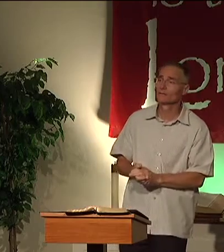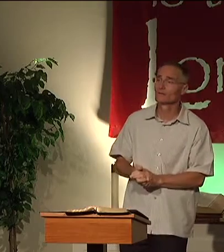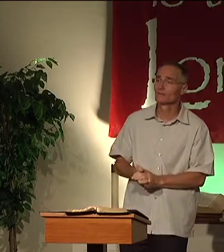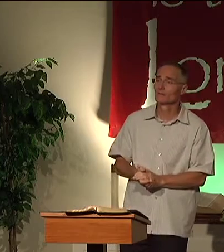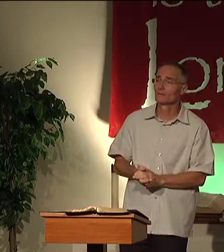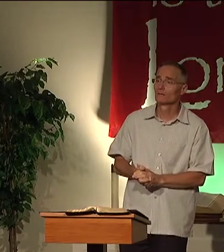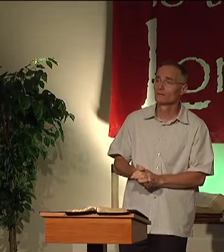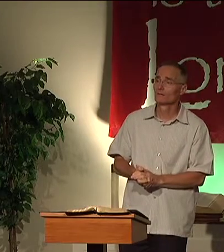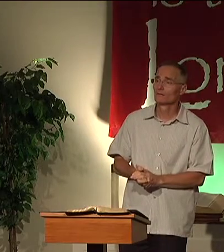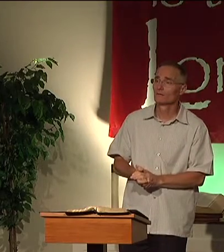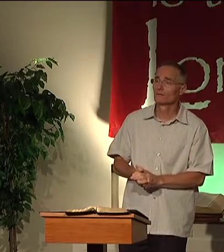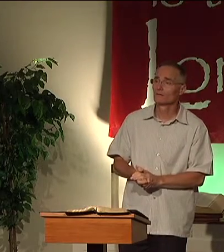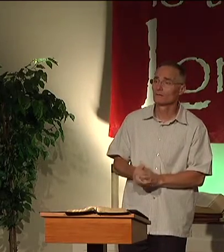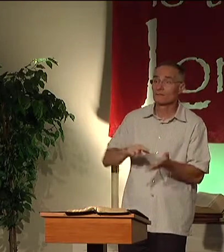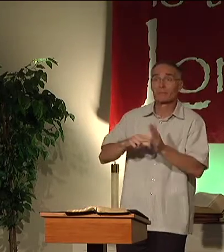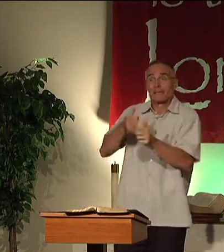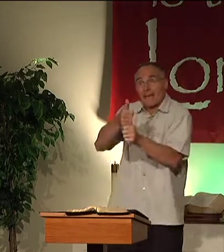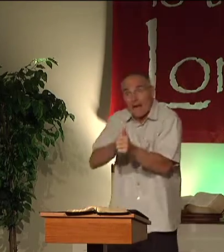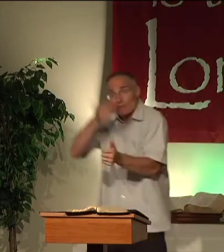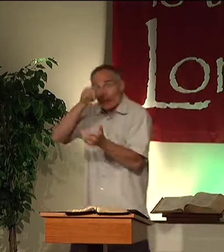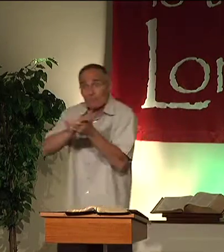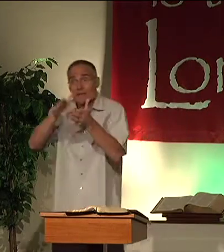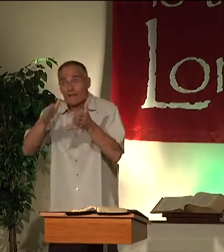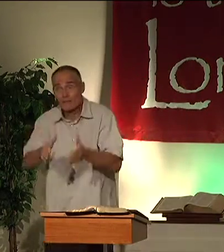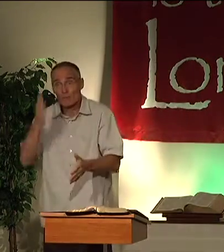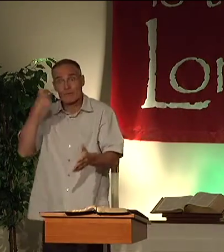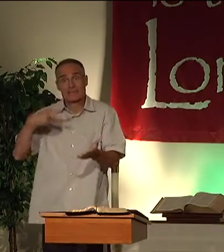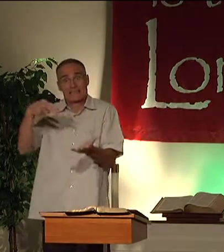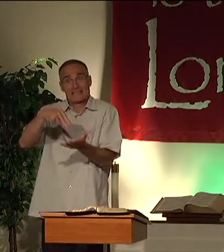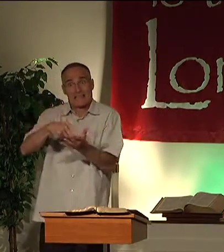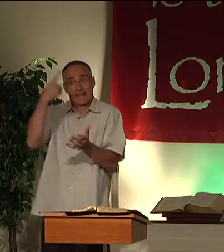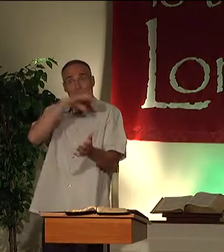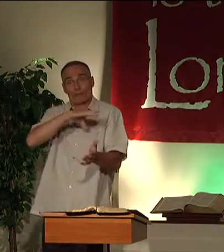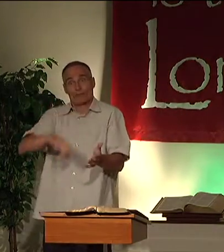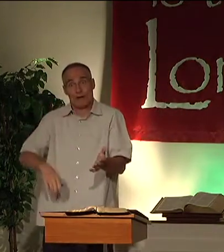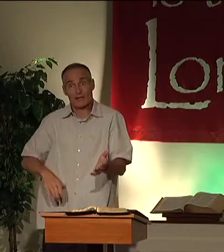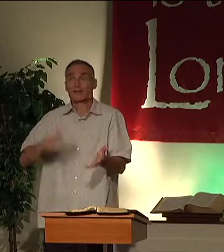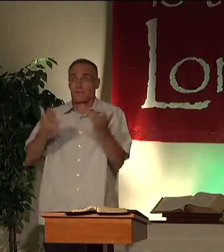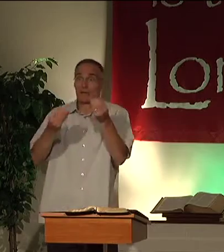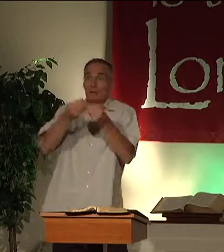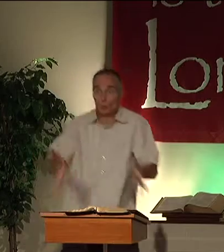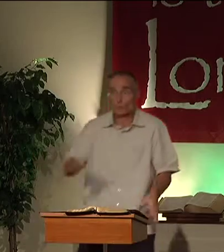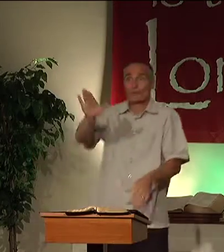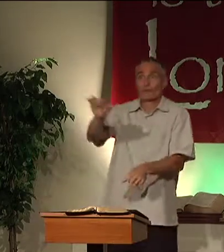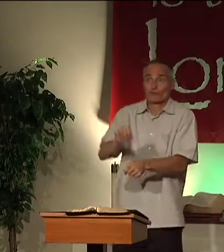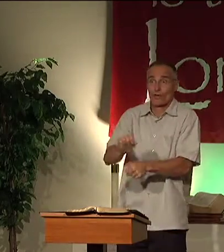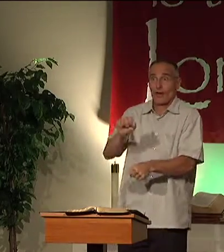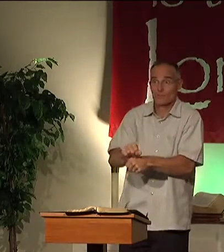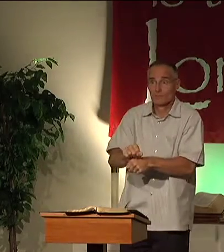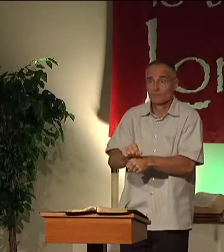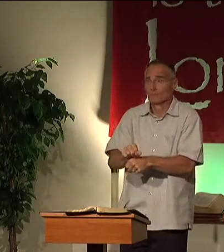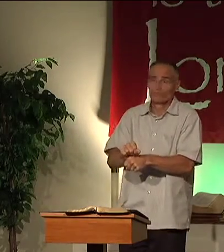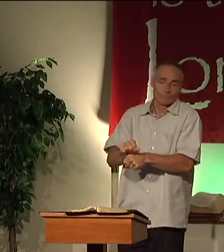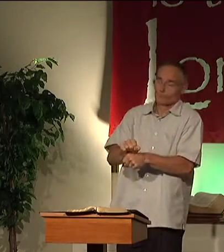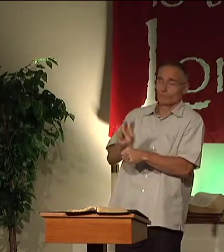but it could happen. Does that mean that every believer, because they stand for Christ, might lose their job?